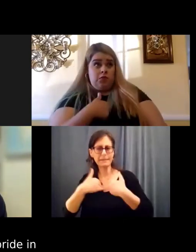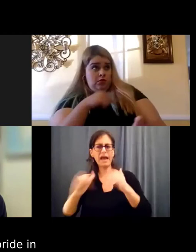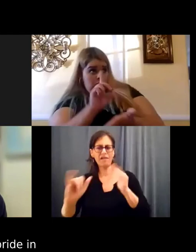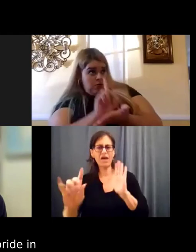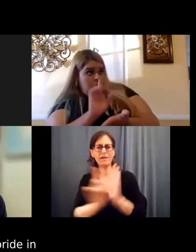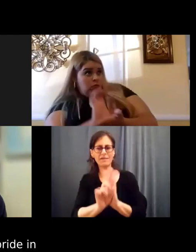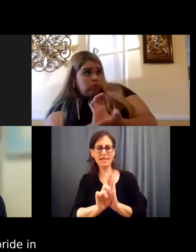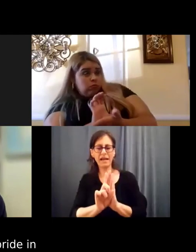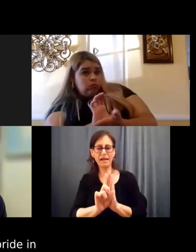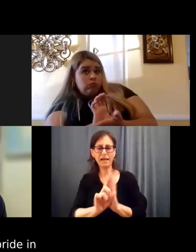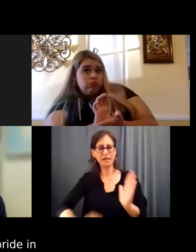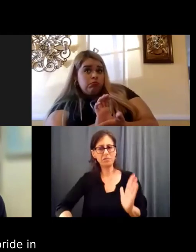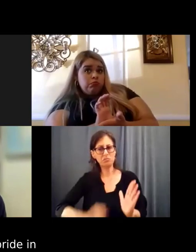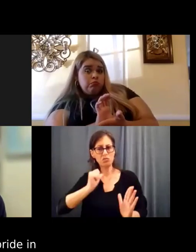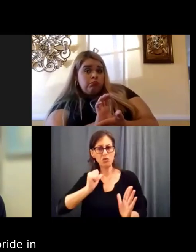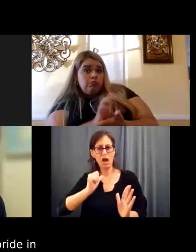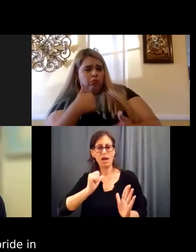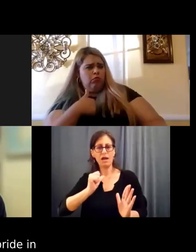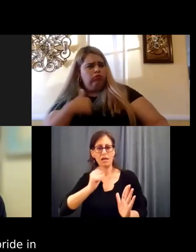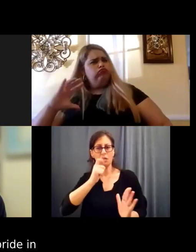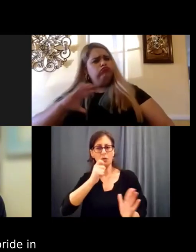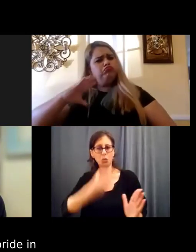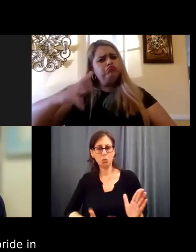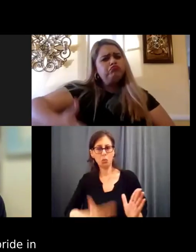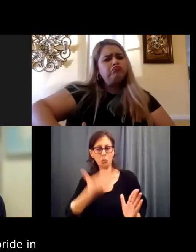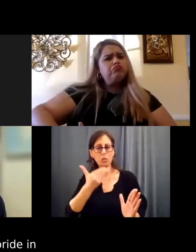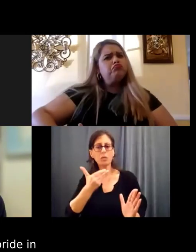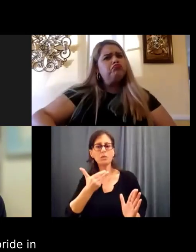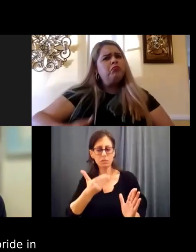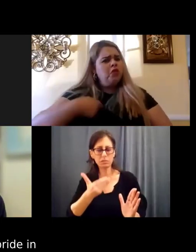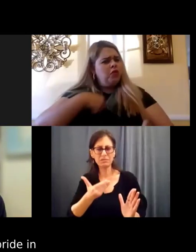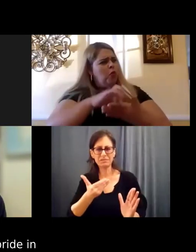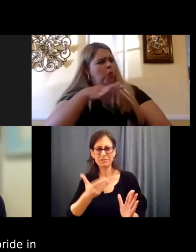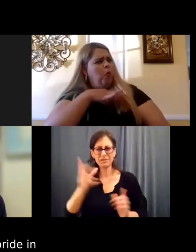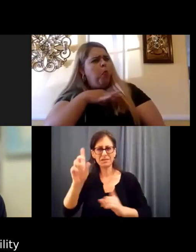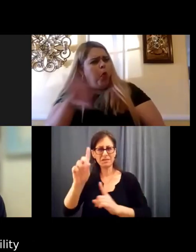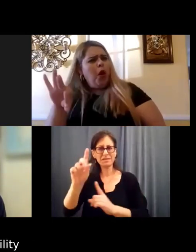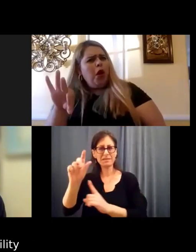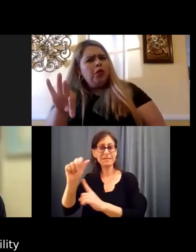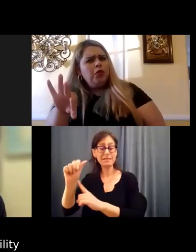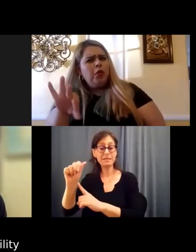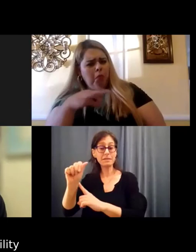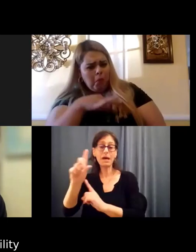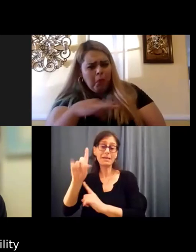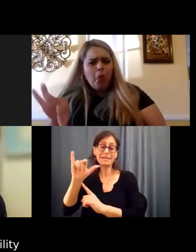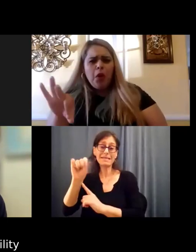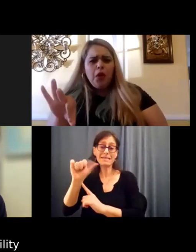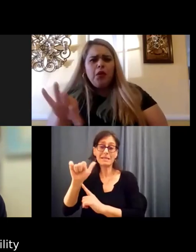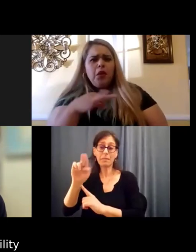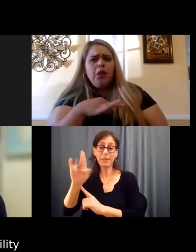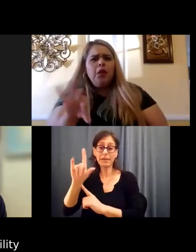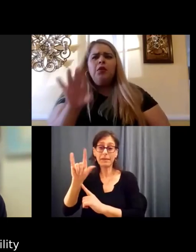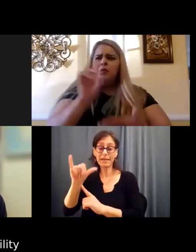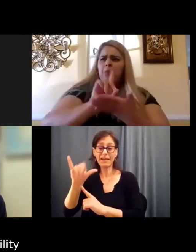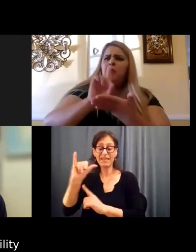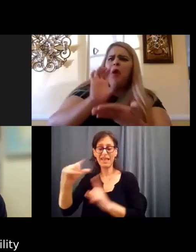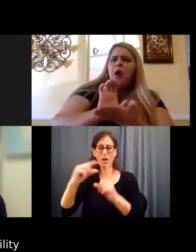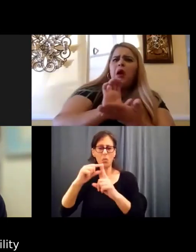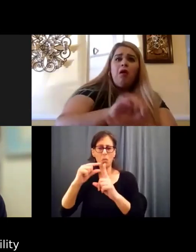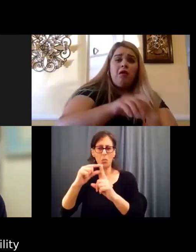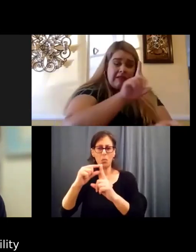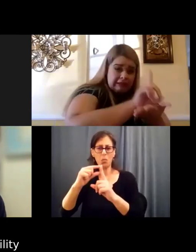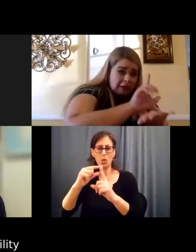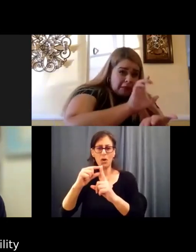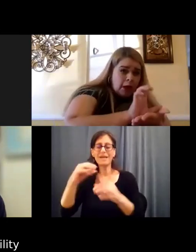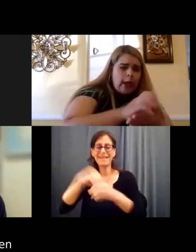and a pride in who we are. And so disability, really the term disability in the